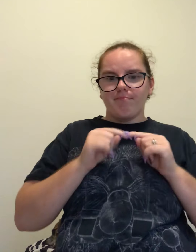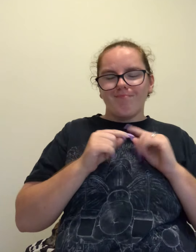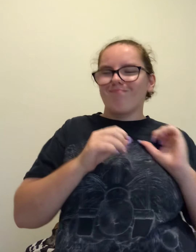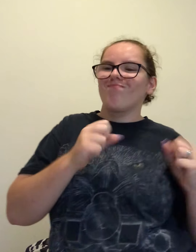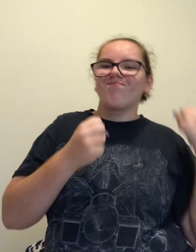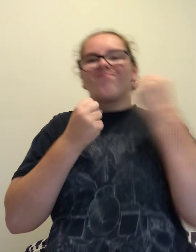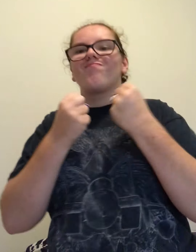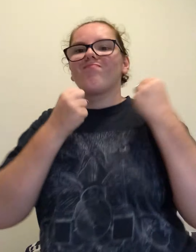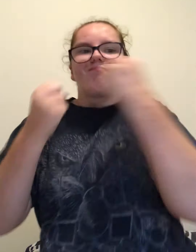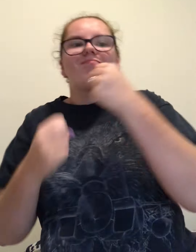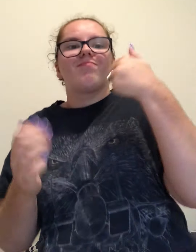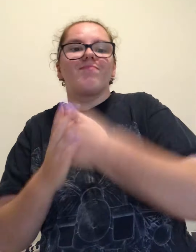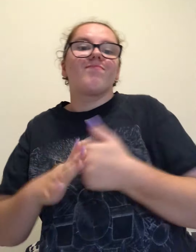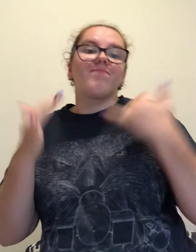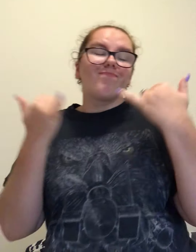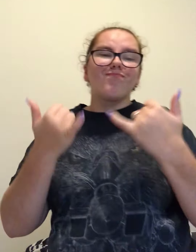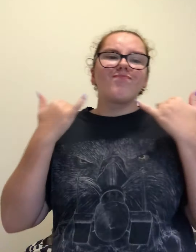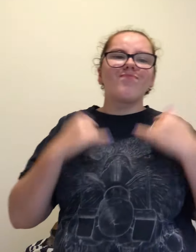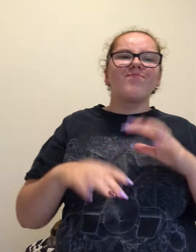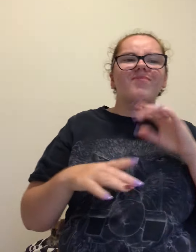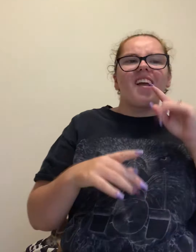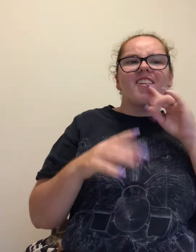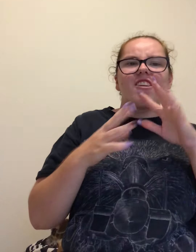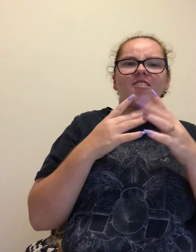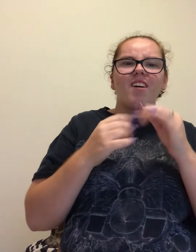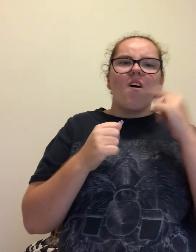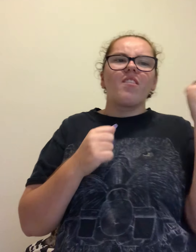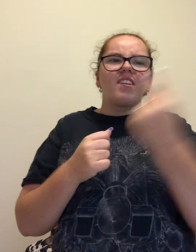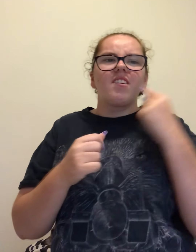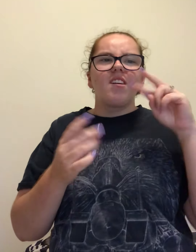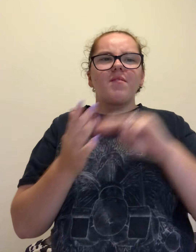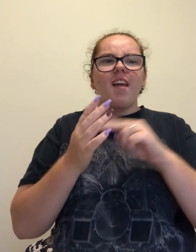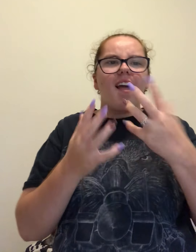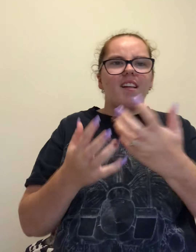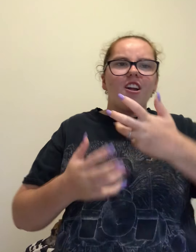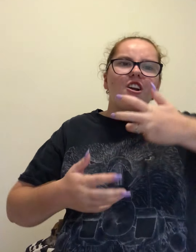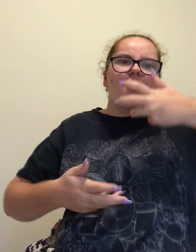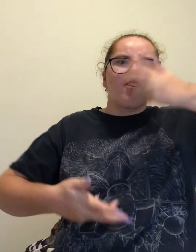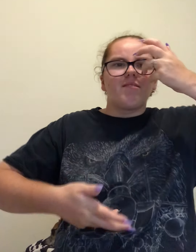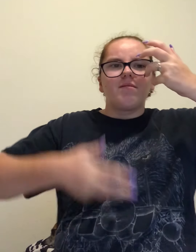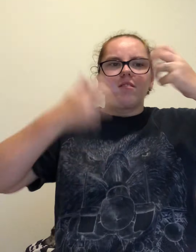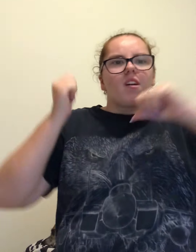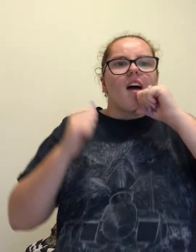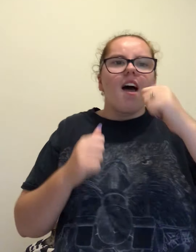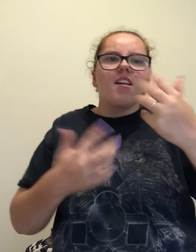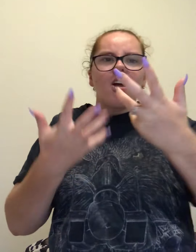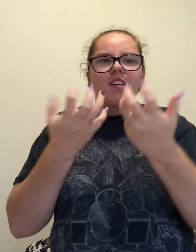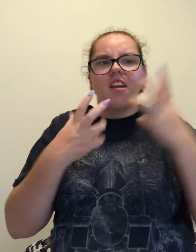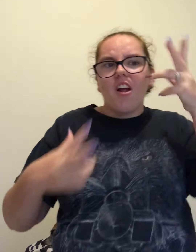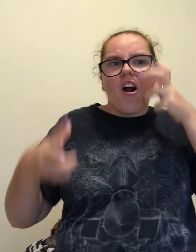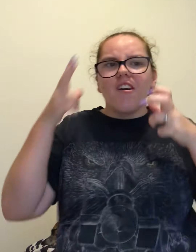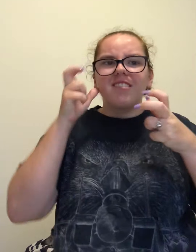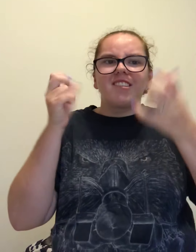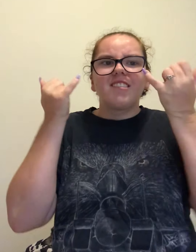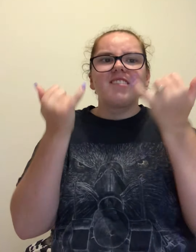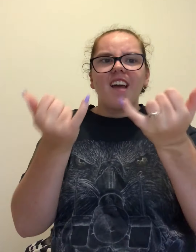Stab you like a tiger Leaving you in terror It only makes you matter Don't wanna hear it today